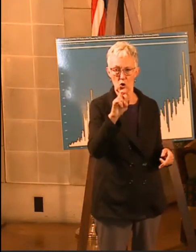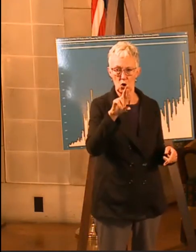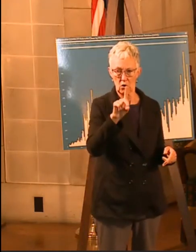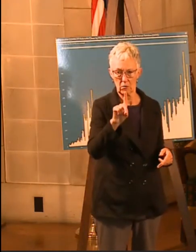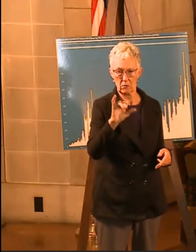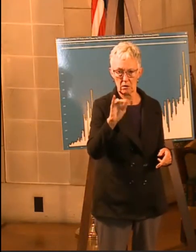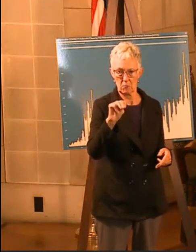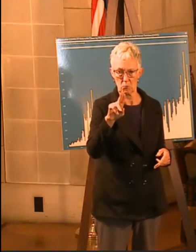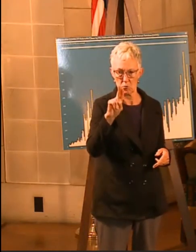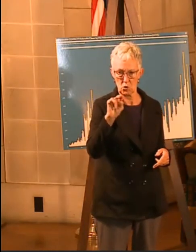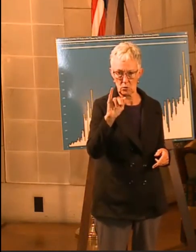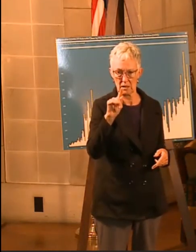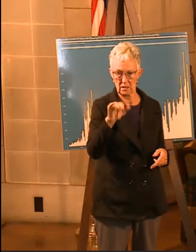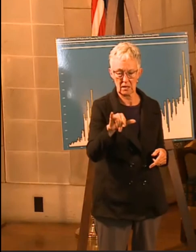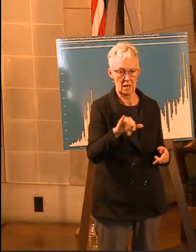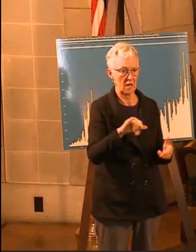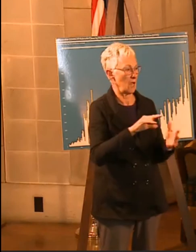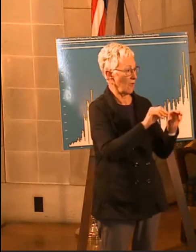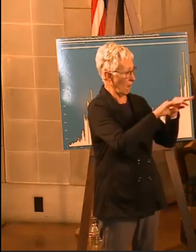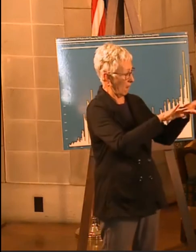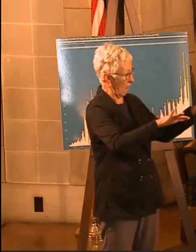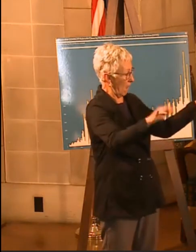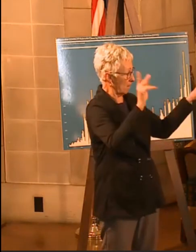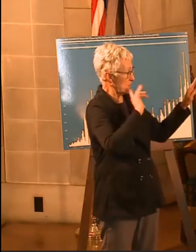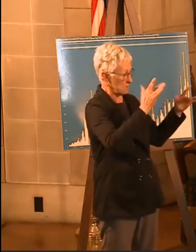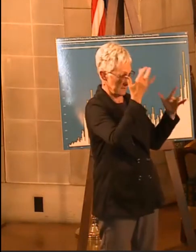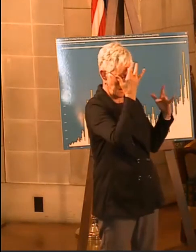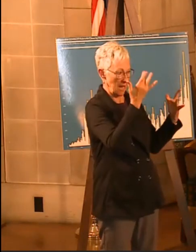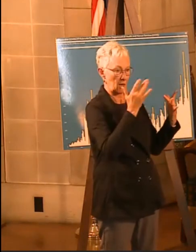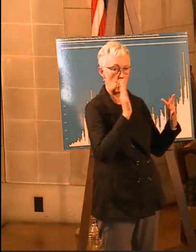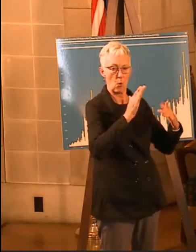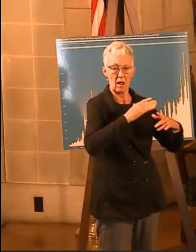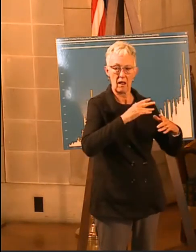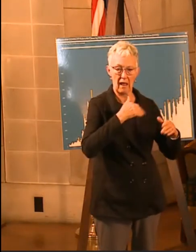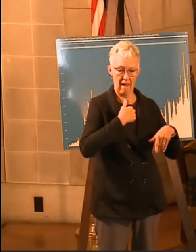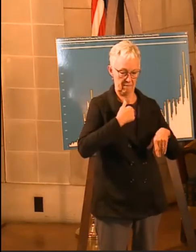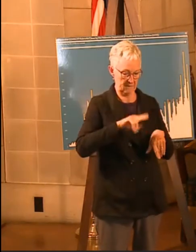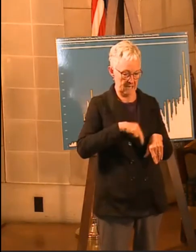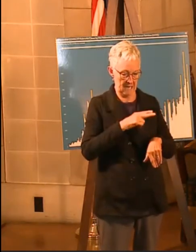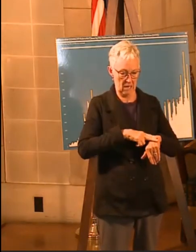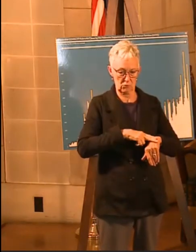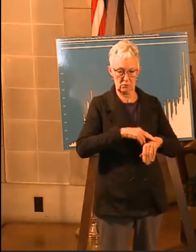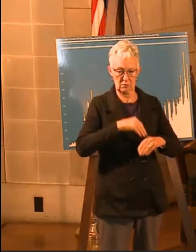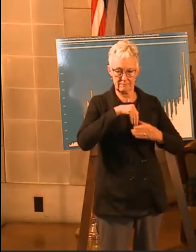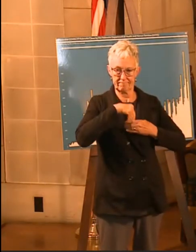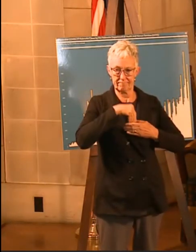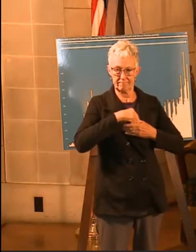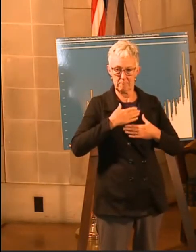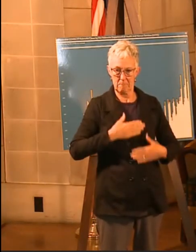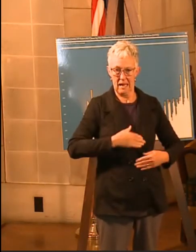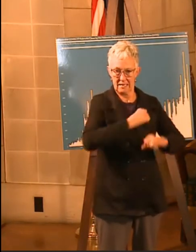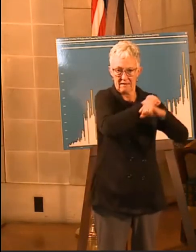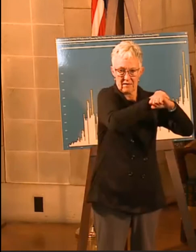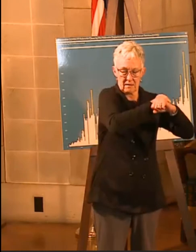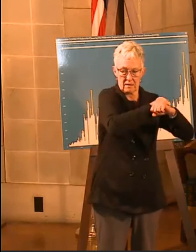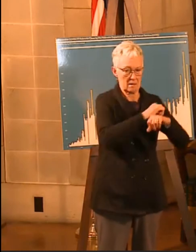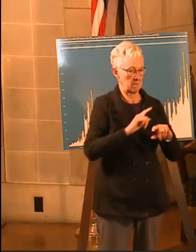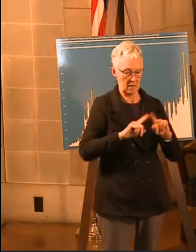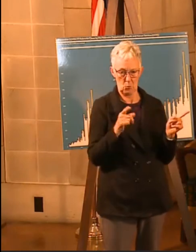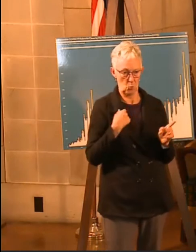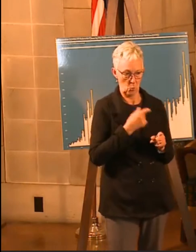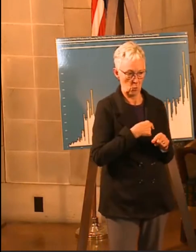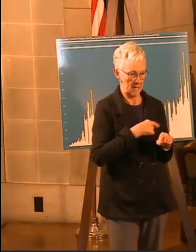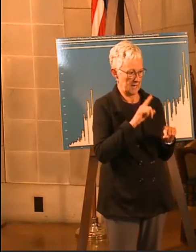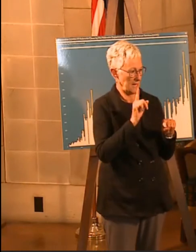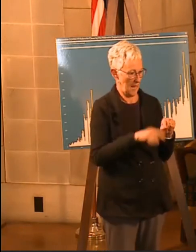Cs, wearing that mask when you're being closer than six feet, washing your hands often, all the things we've talked about, because we can't separate out the community